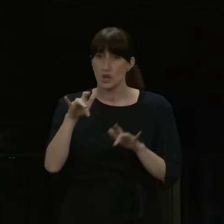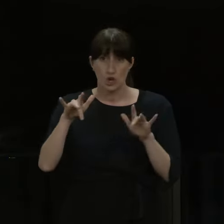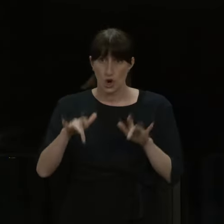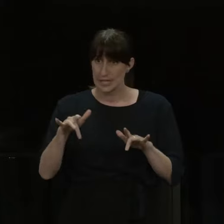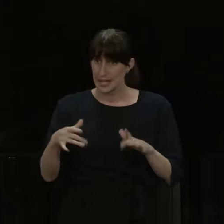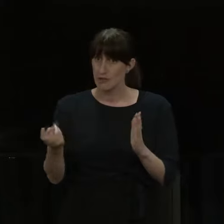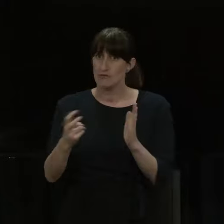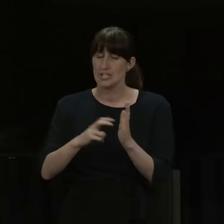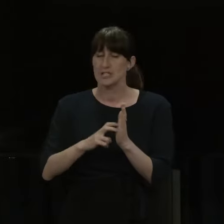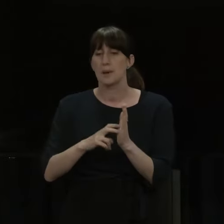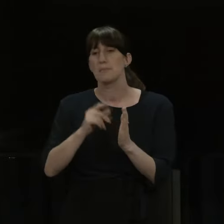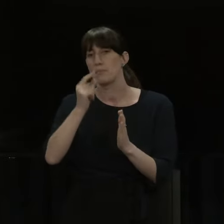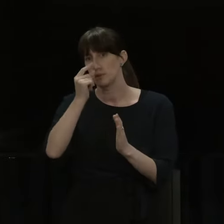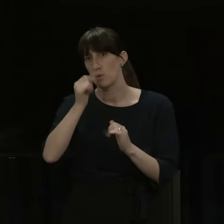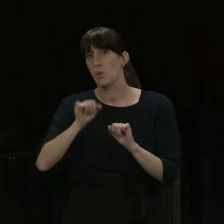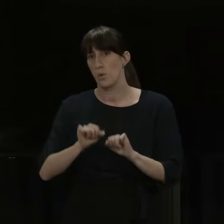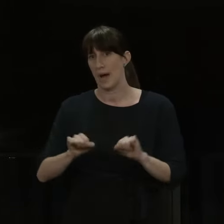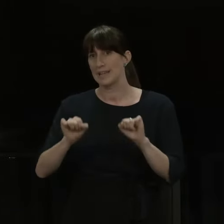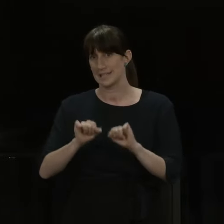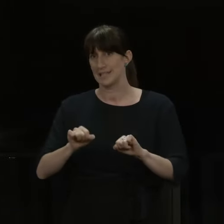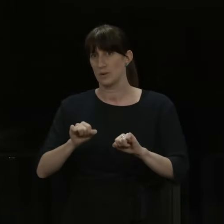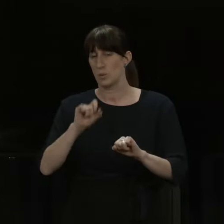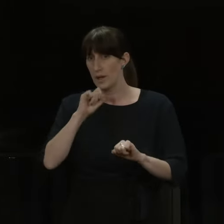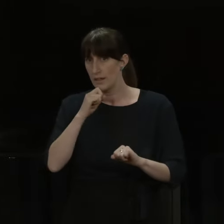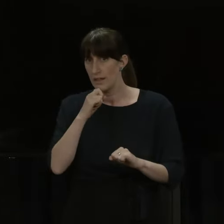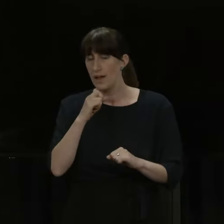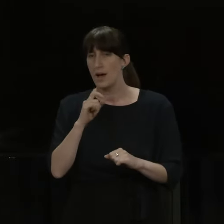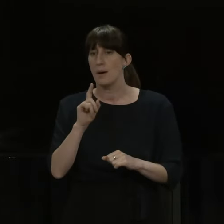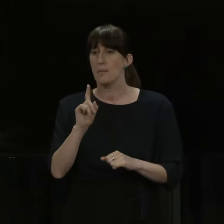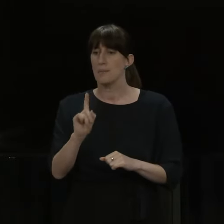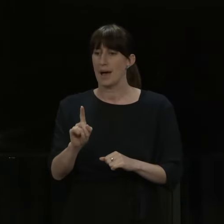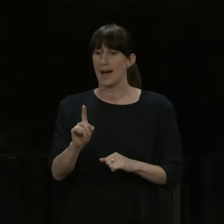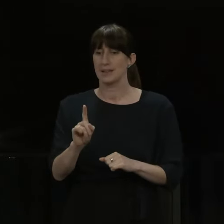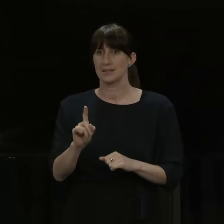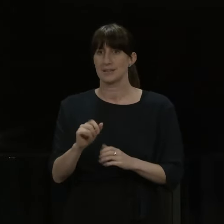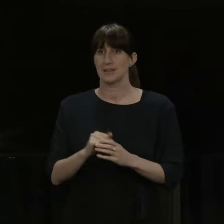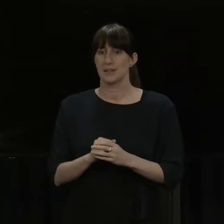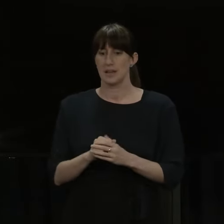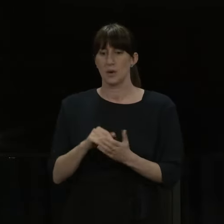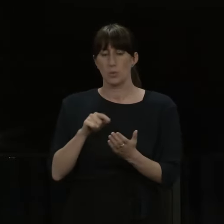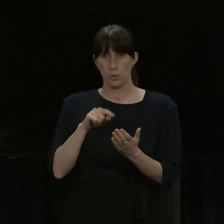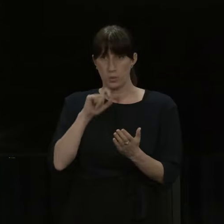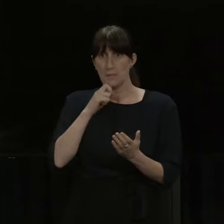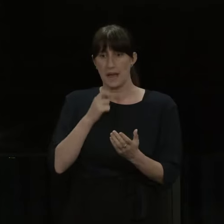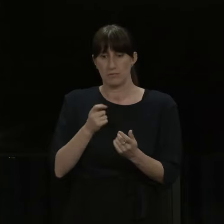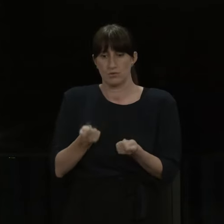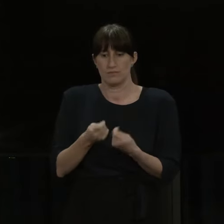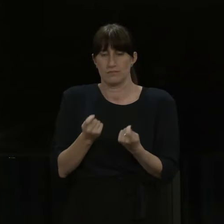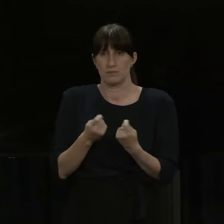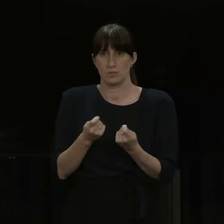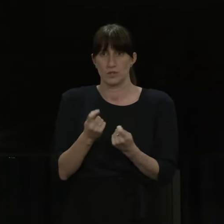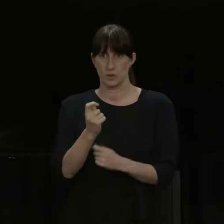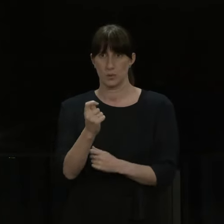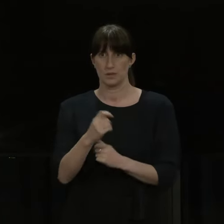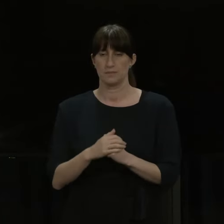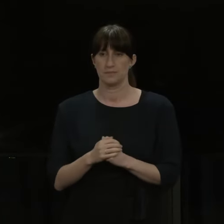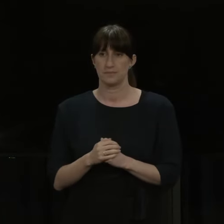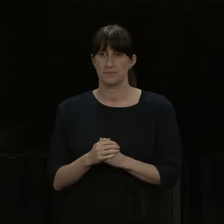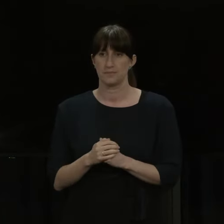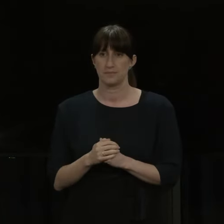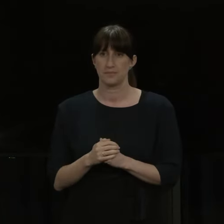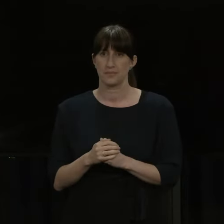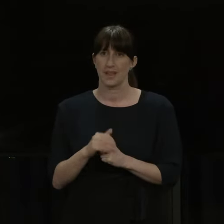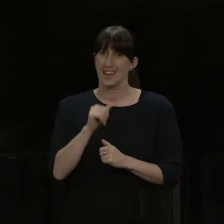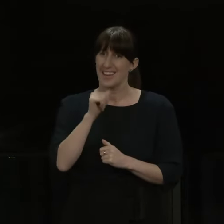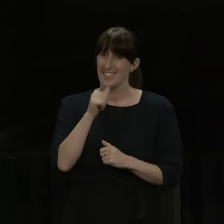registered, there may be a bit of a wait, as the Minister said, but that functionality will be in the pass and in the meantime, people who